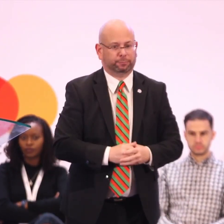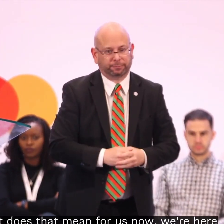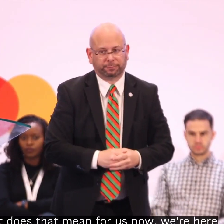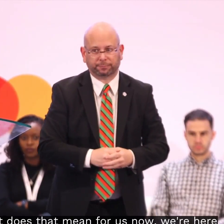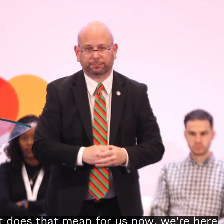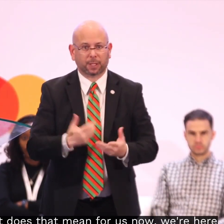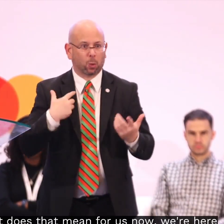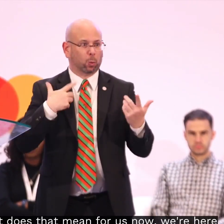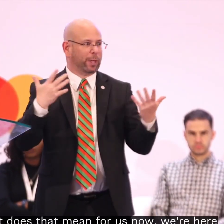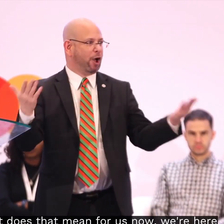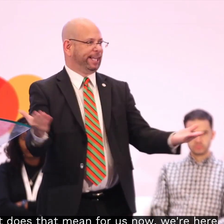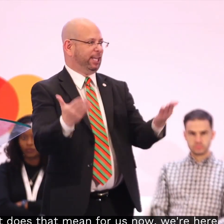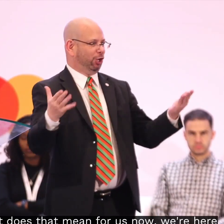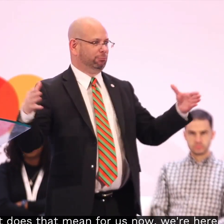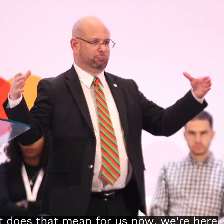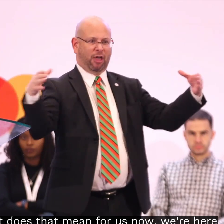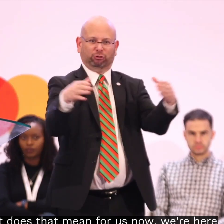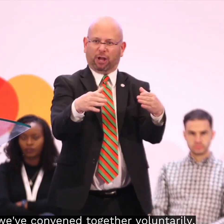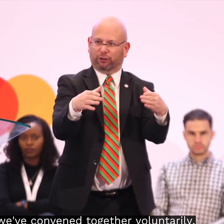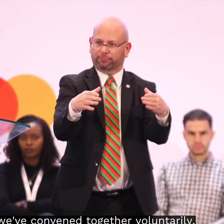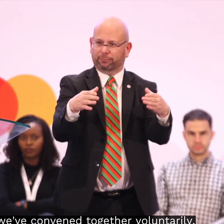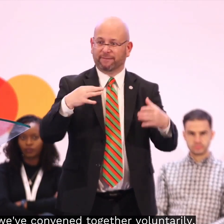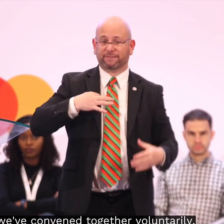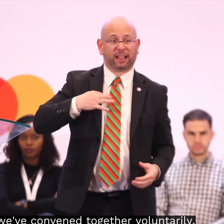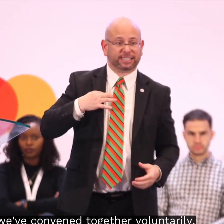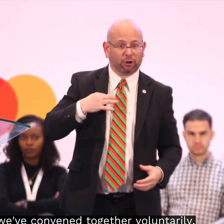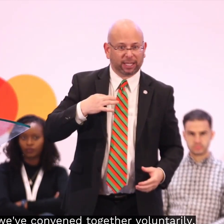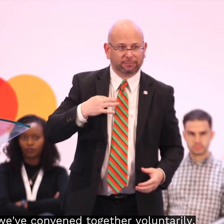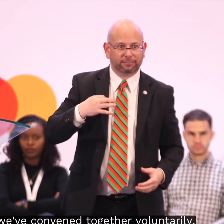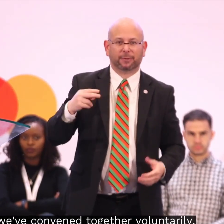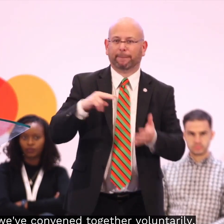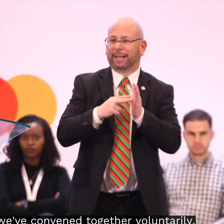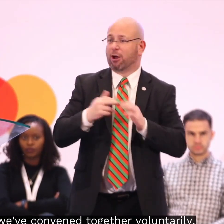So what does that mean for us now? We're here. We've convened together voluntarily.